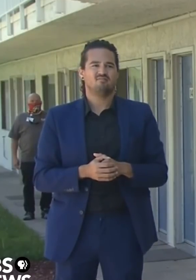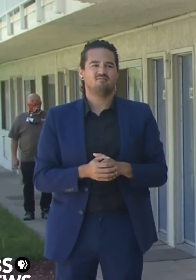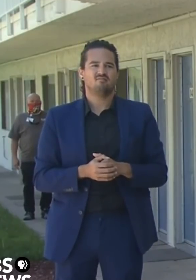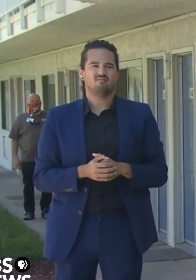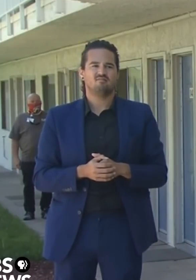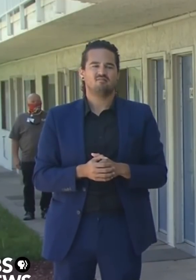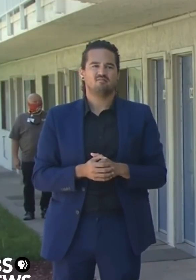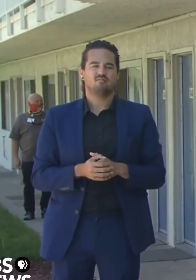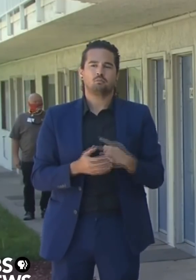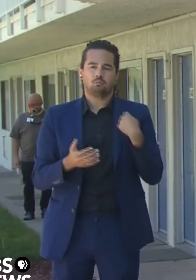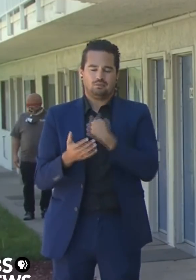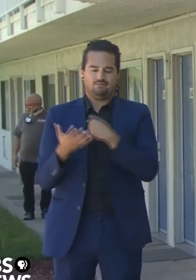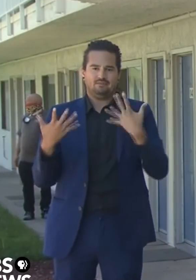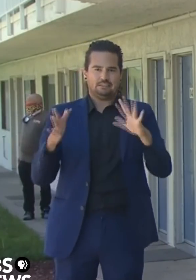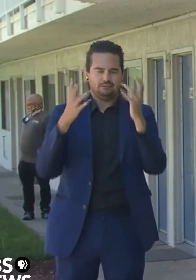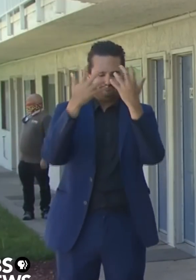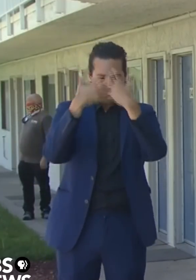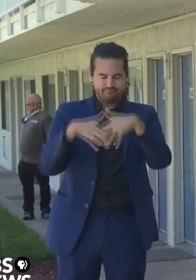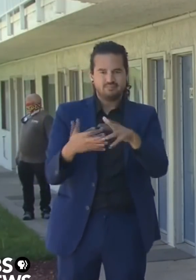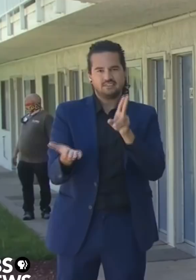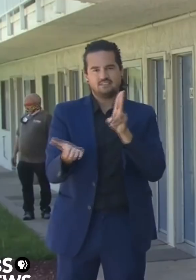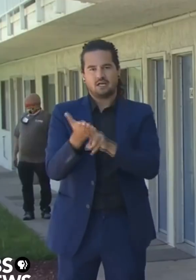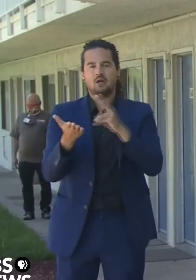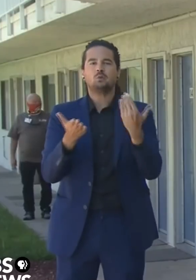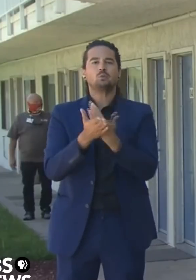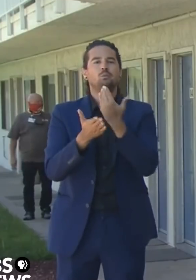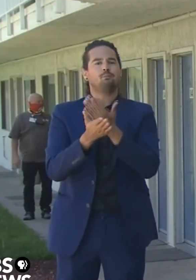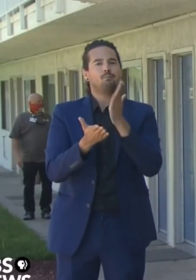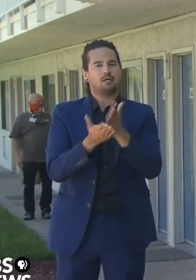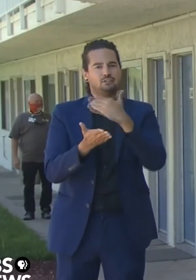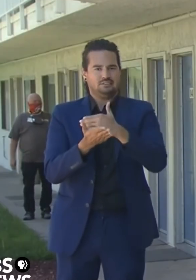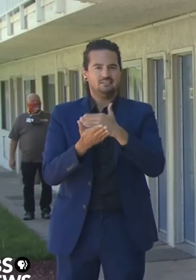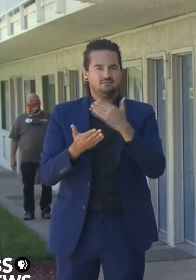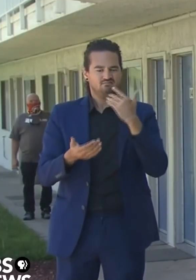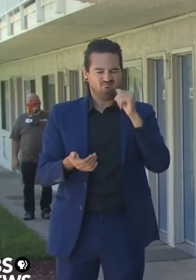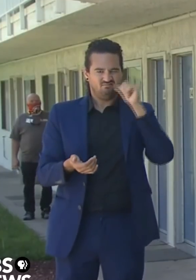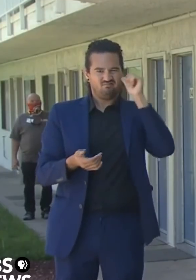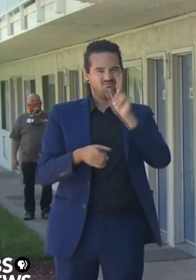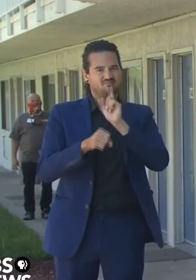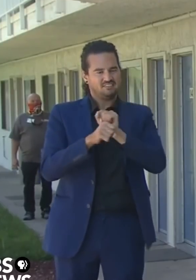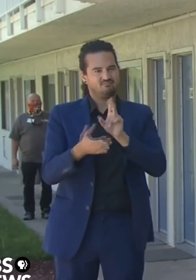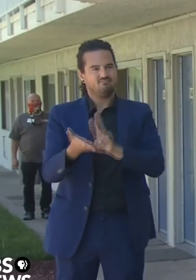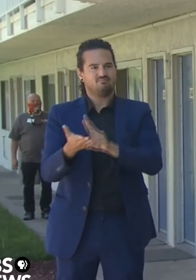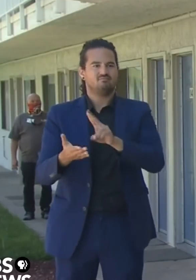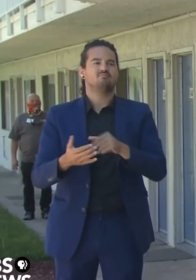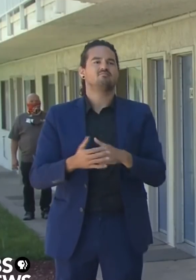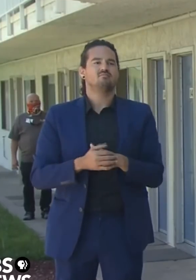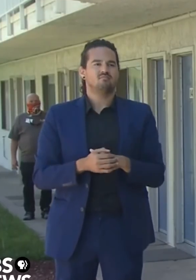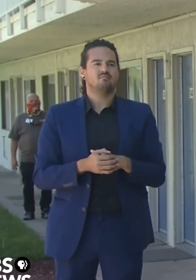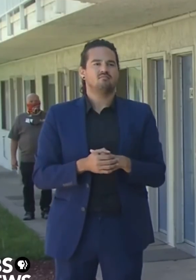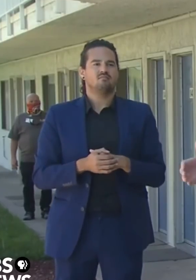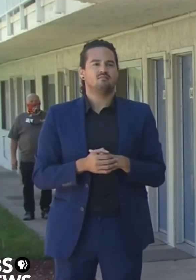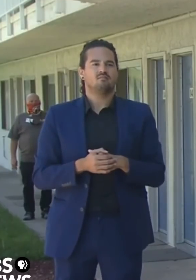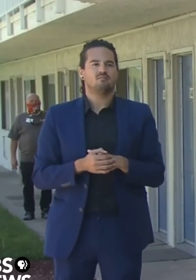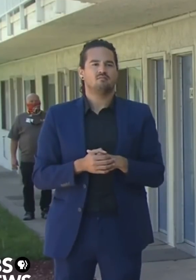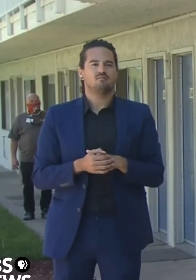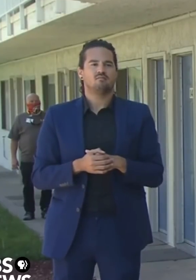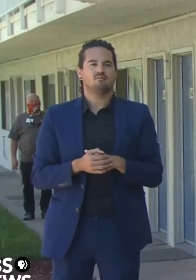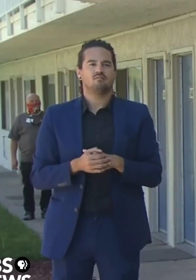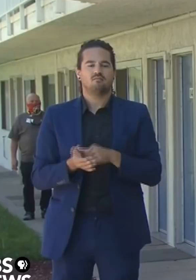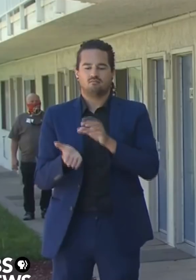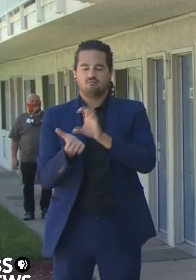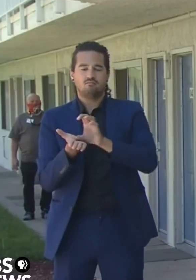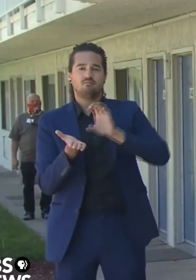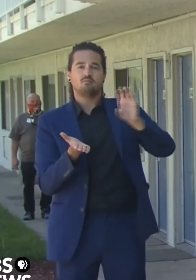it did the following. It provided an additional $1.3 billion dollars to cities and